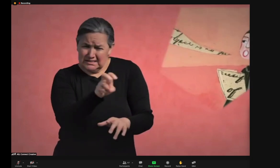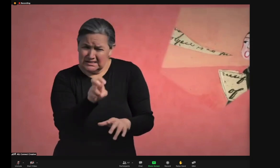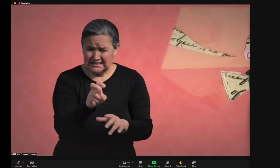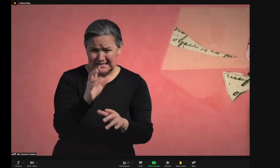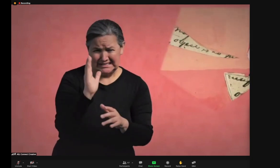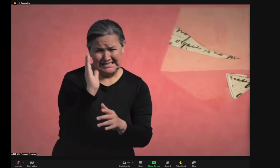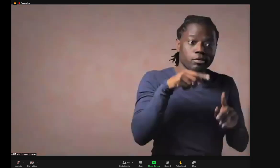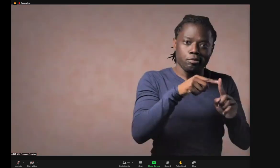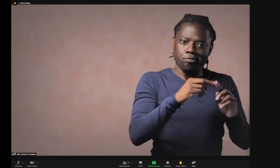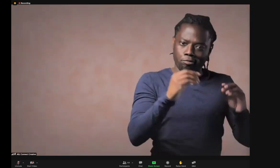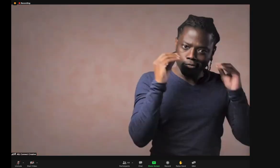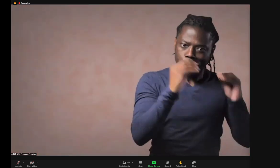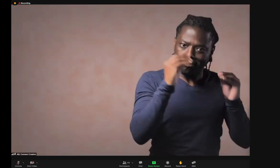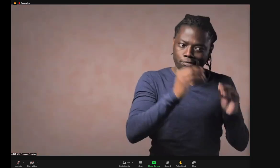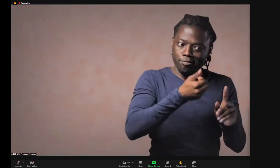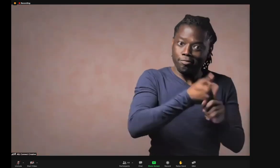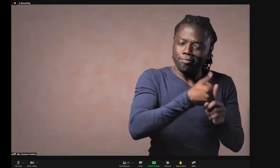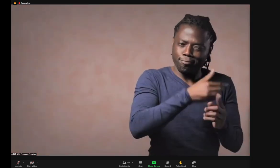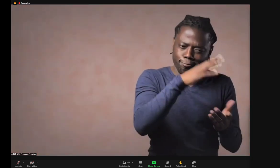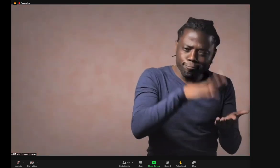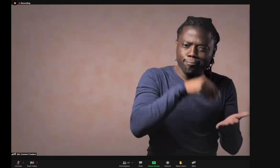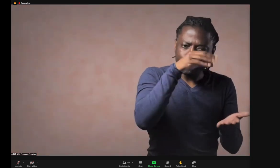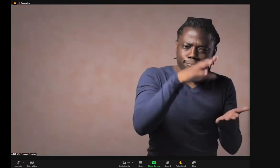who traveled throughout the country, like Shirin.